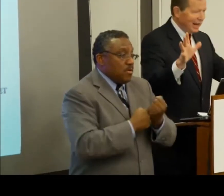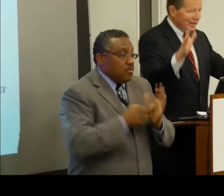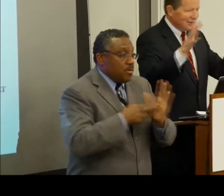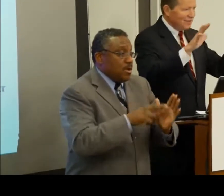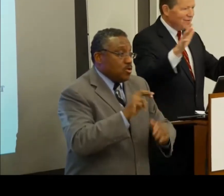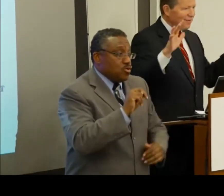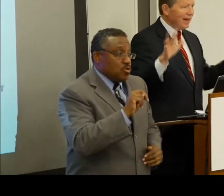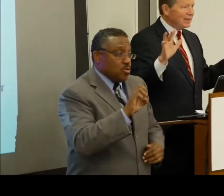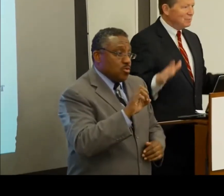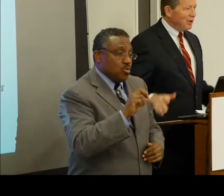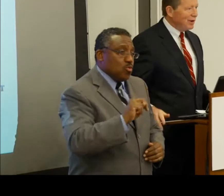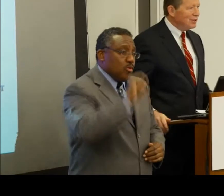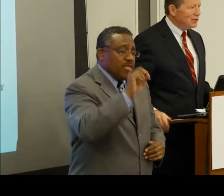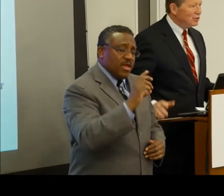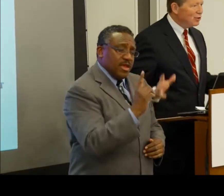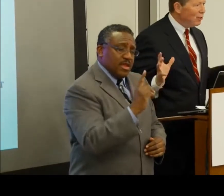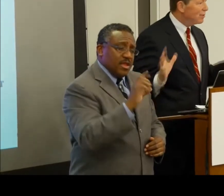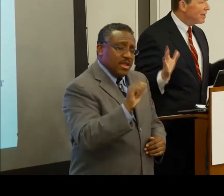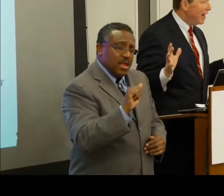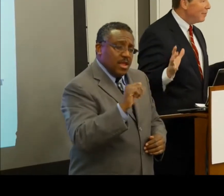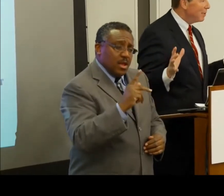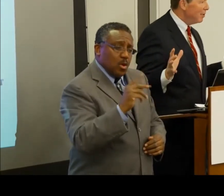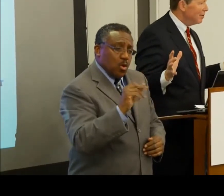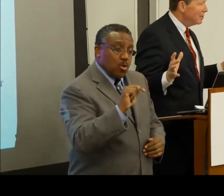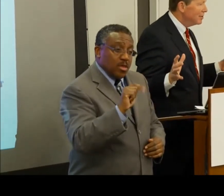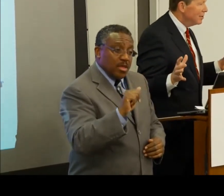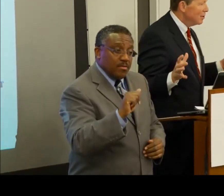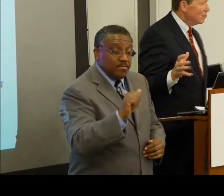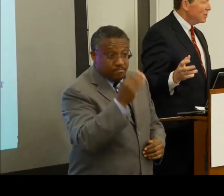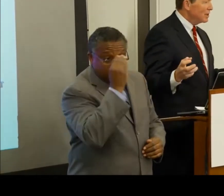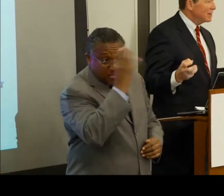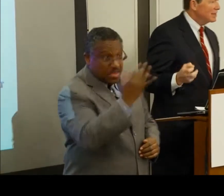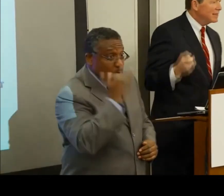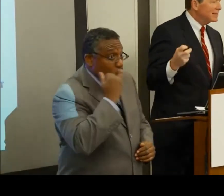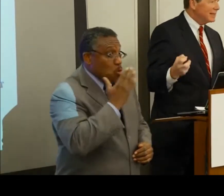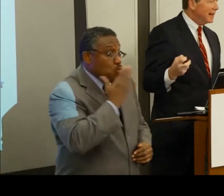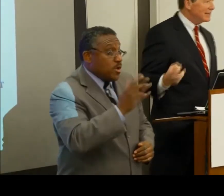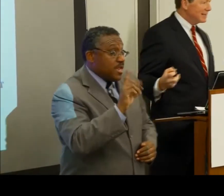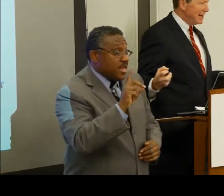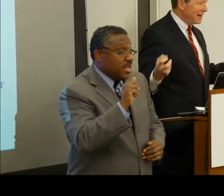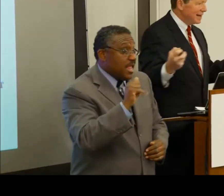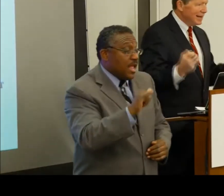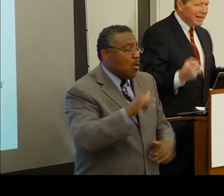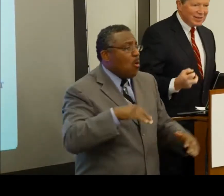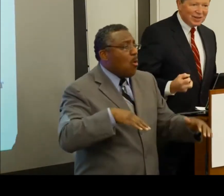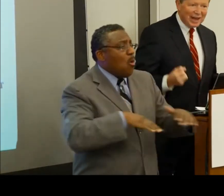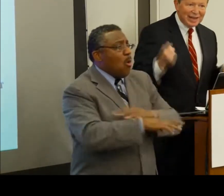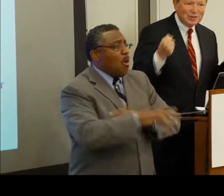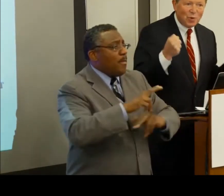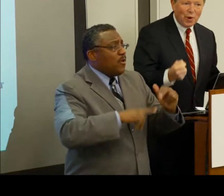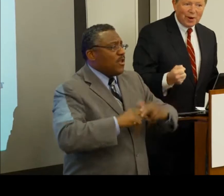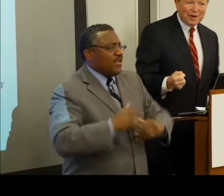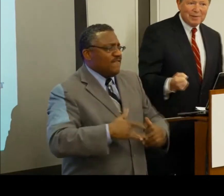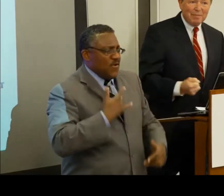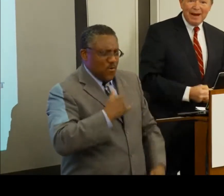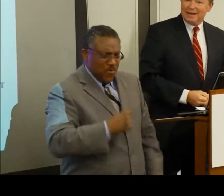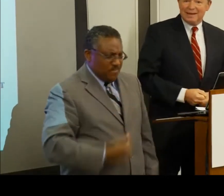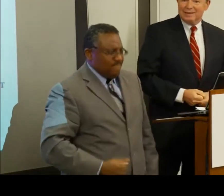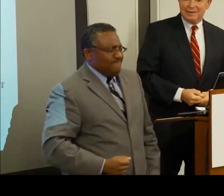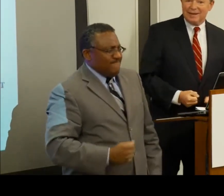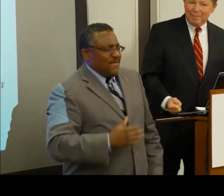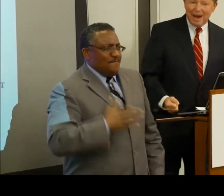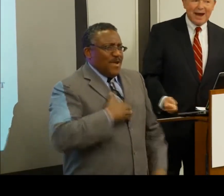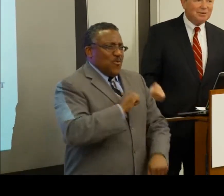best days of that experience, you'd go to the Capitol with this sense that the day's work